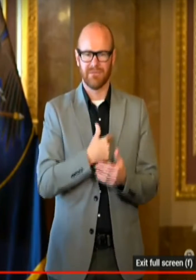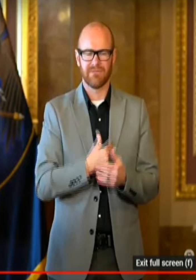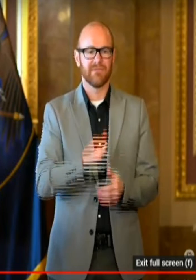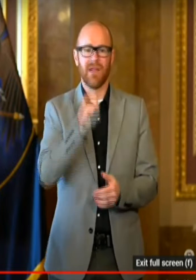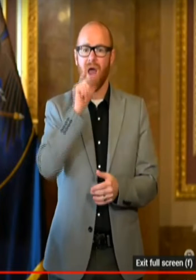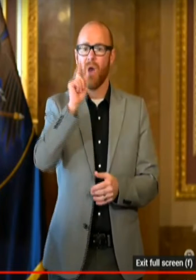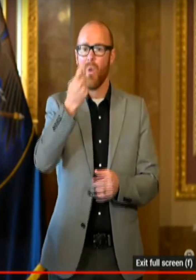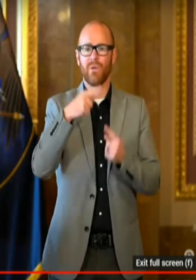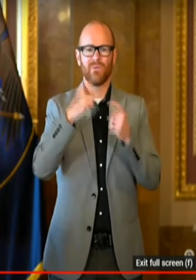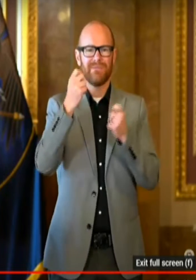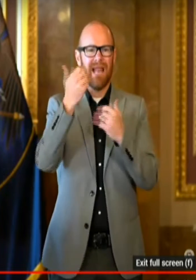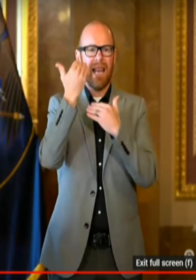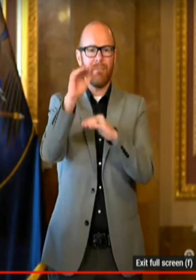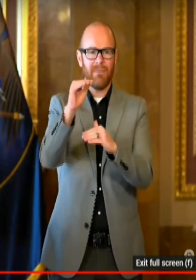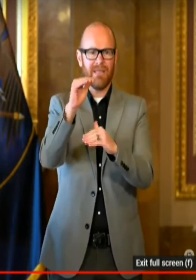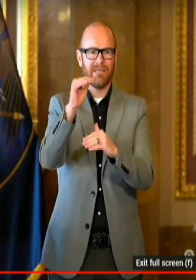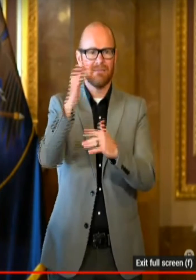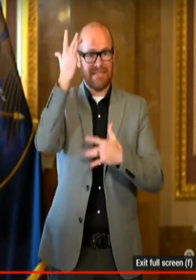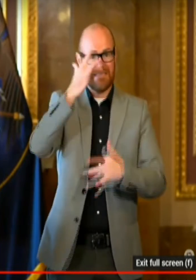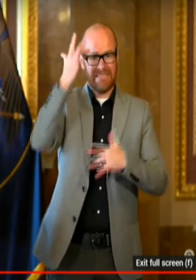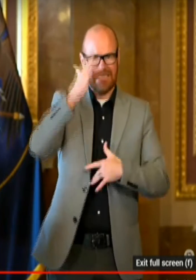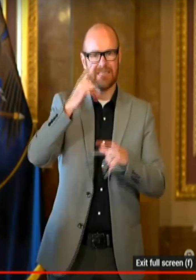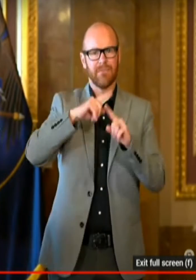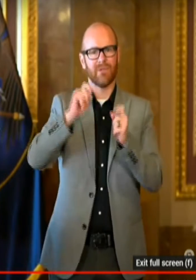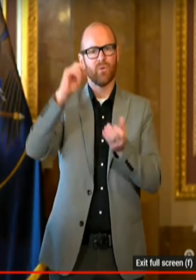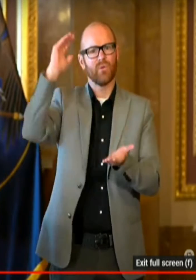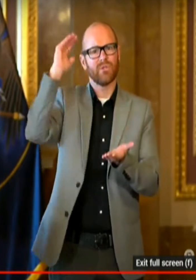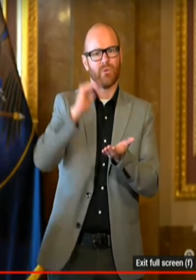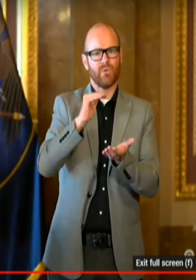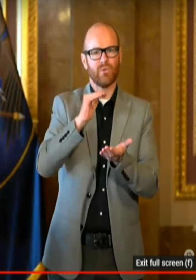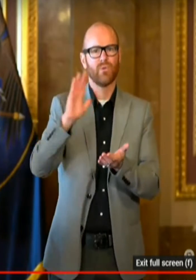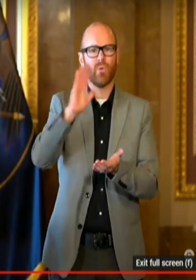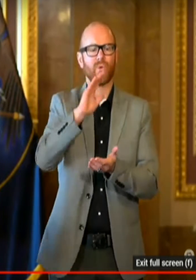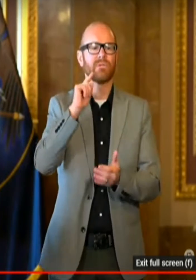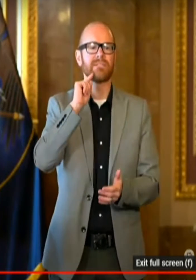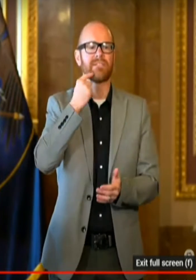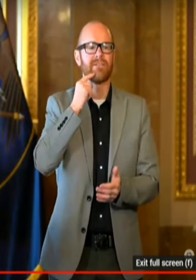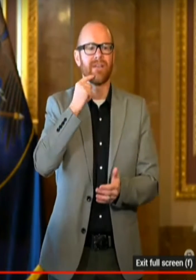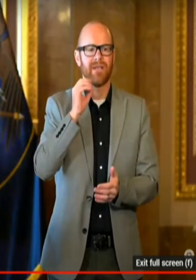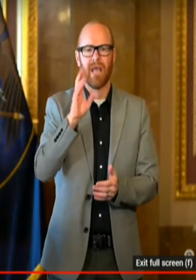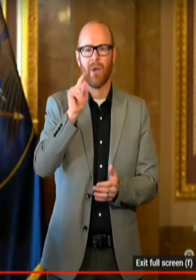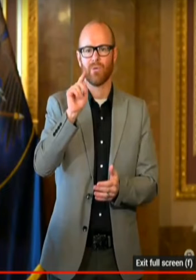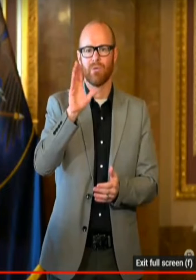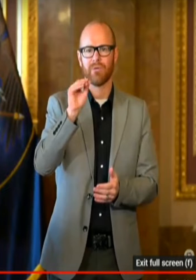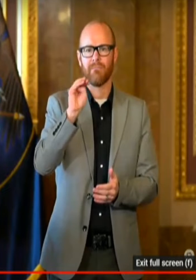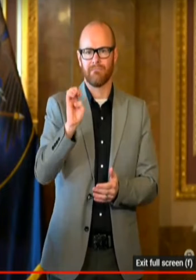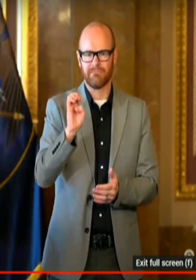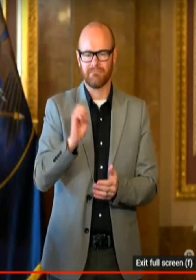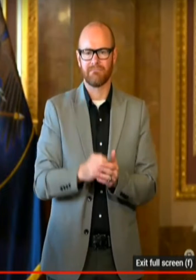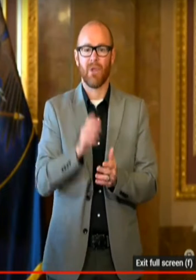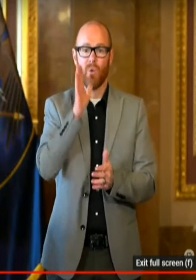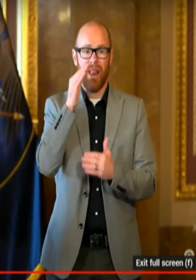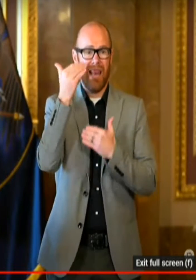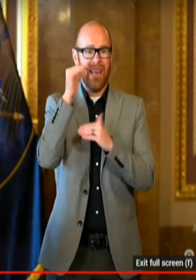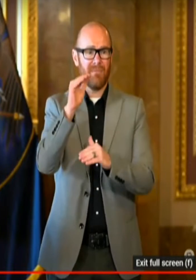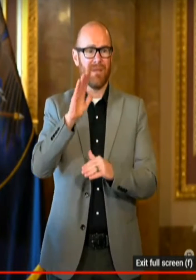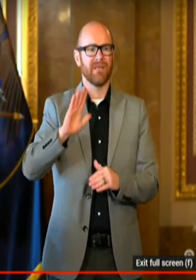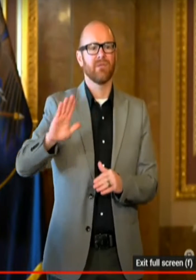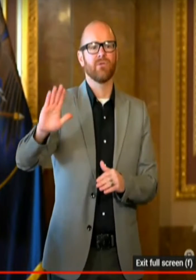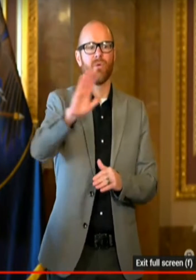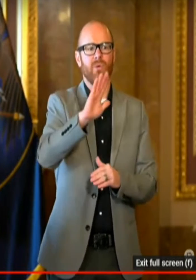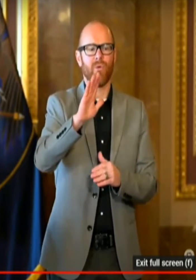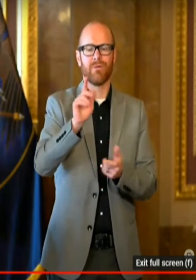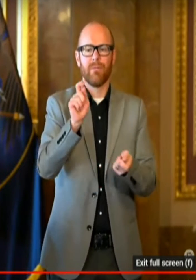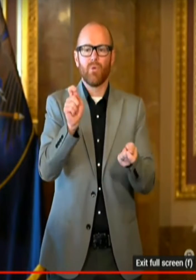but also to reduce severe outcomes, limit mutations of the virus and into new variants